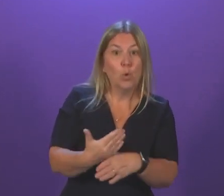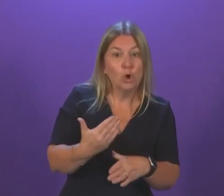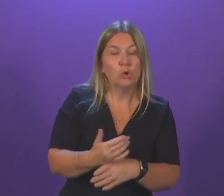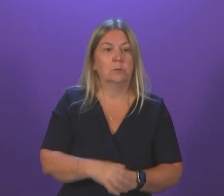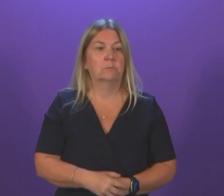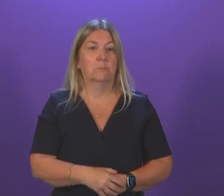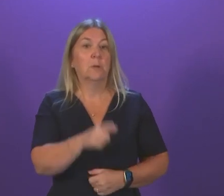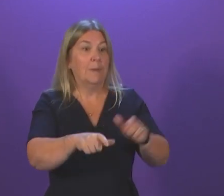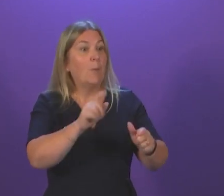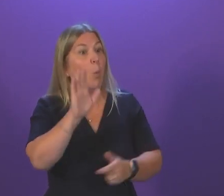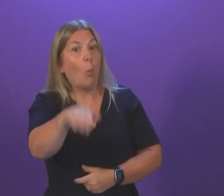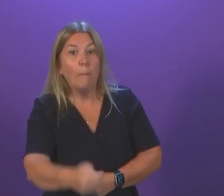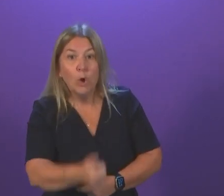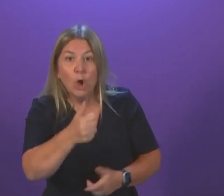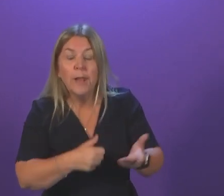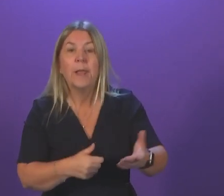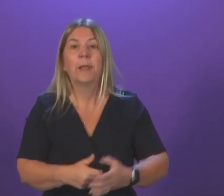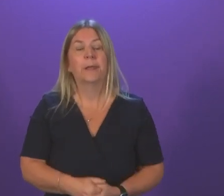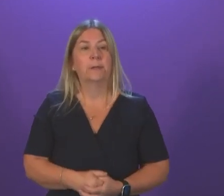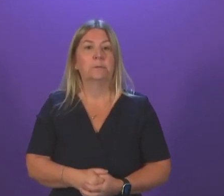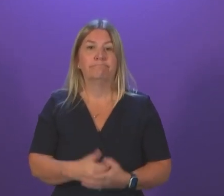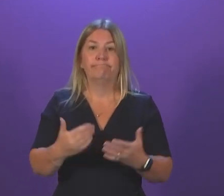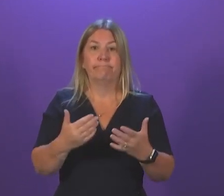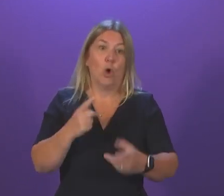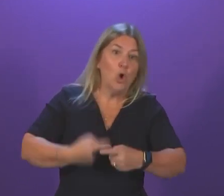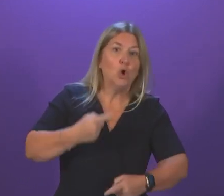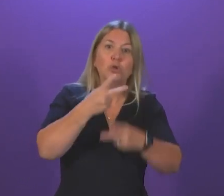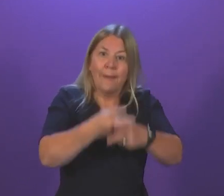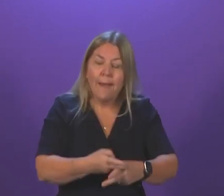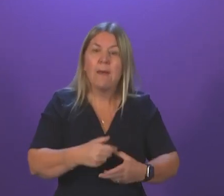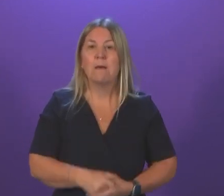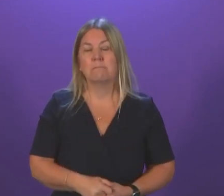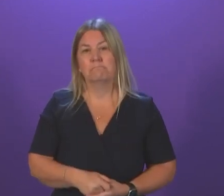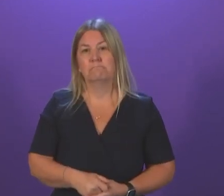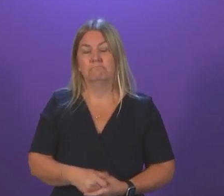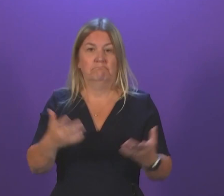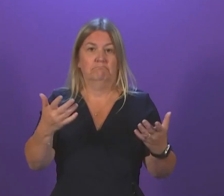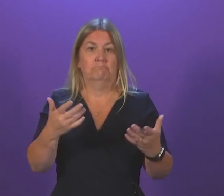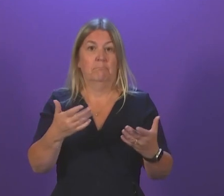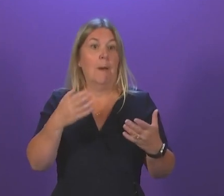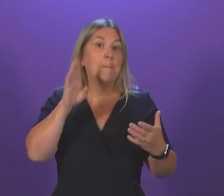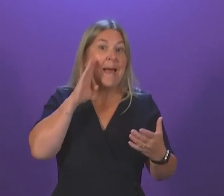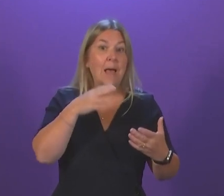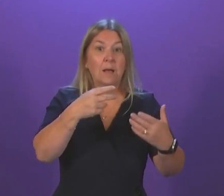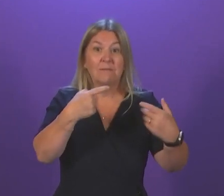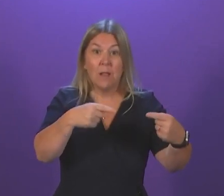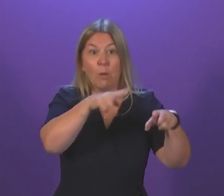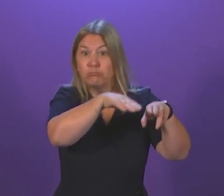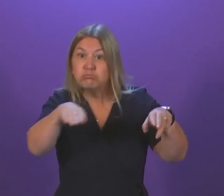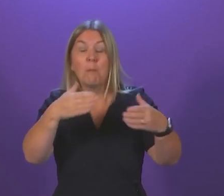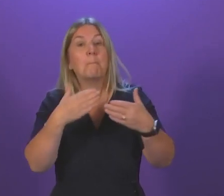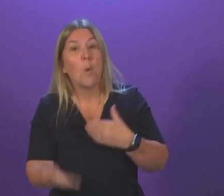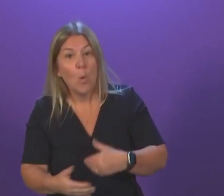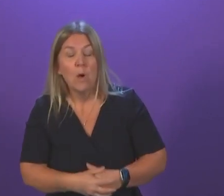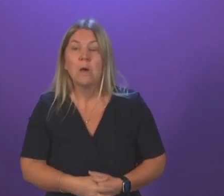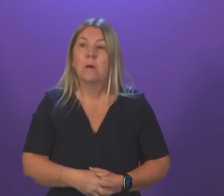processes. It includes the redesign of urgent care. It includes the opening of additional bed capacity, strengthening links